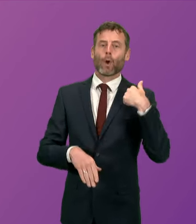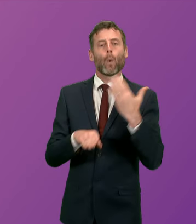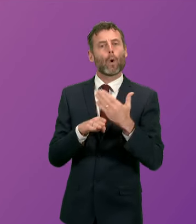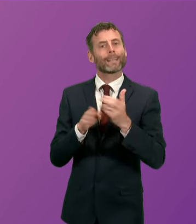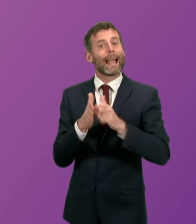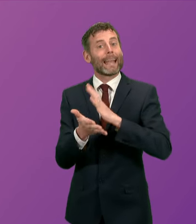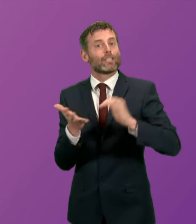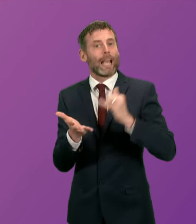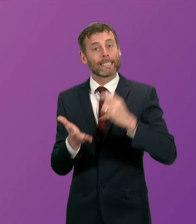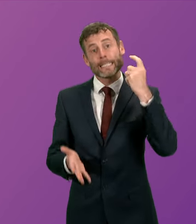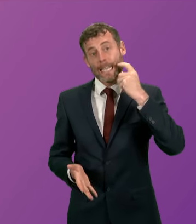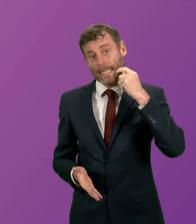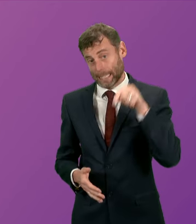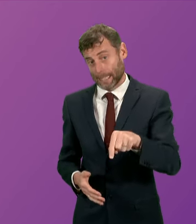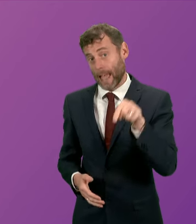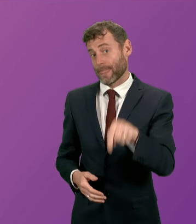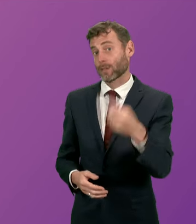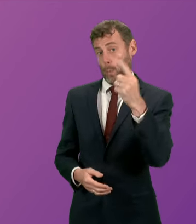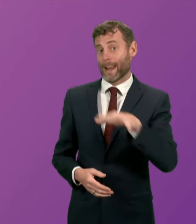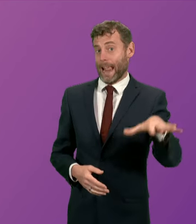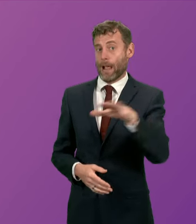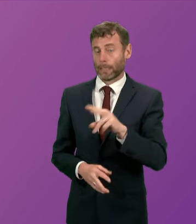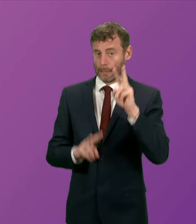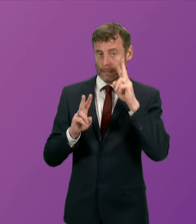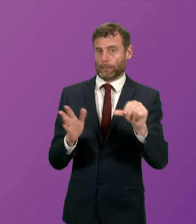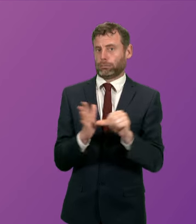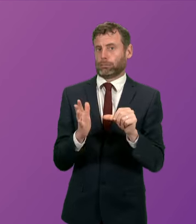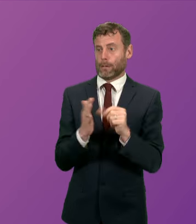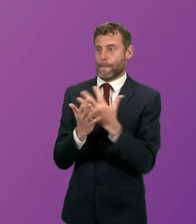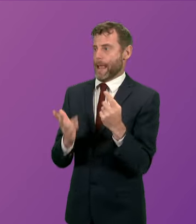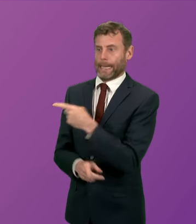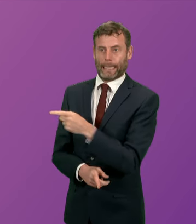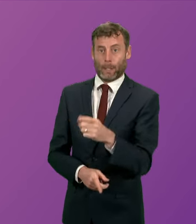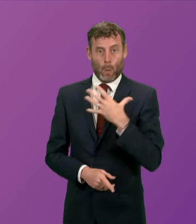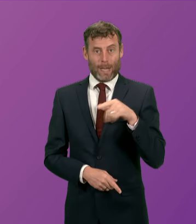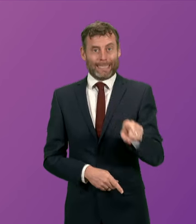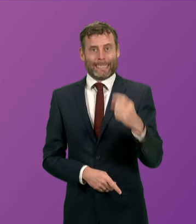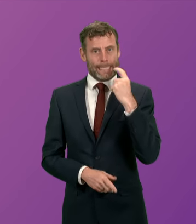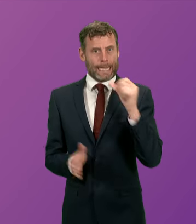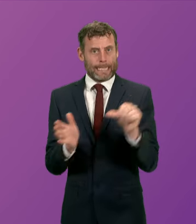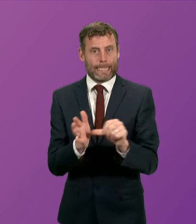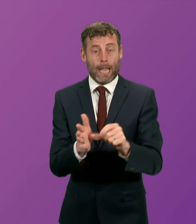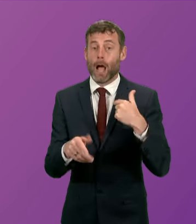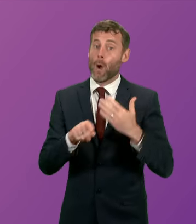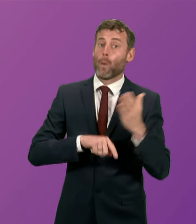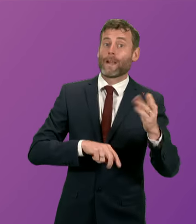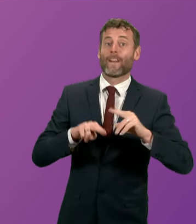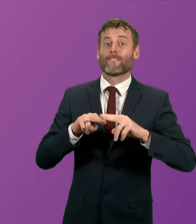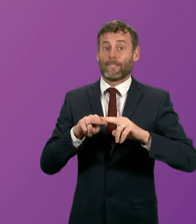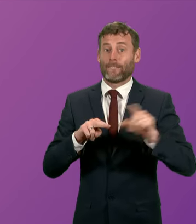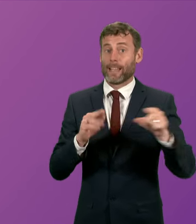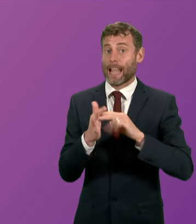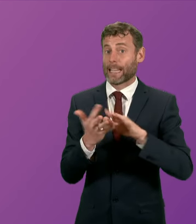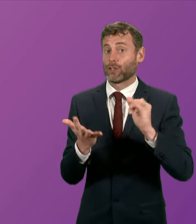part of our NHS which is currently in crisis. And earlier this week, I visited a practice in Fife, and much to their